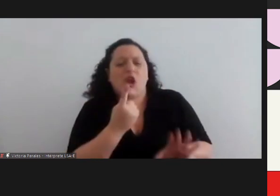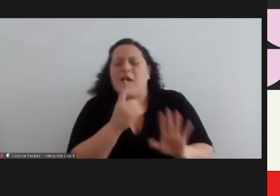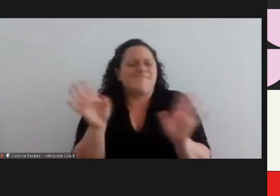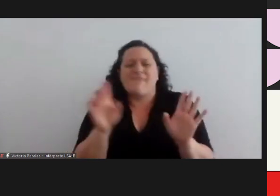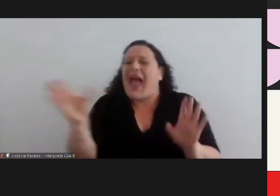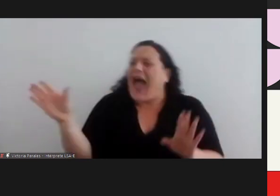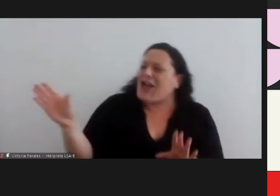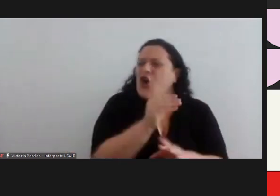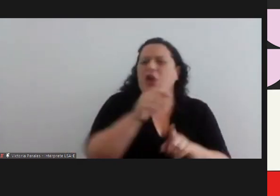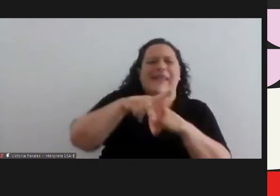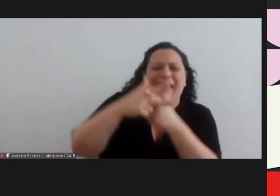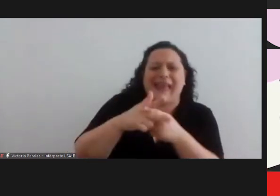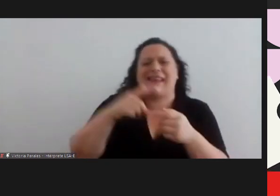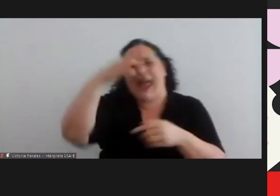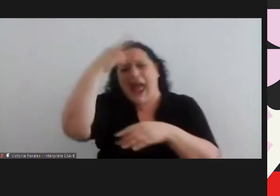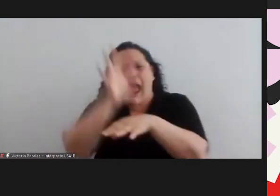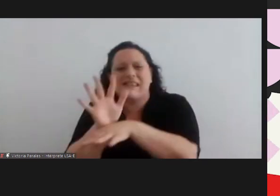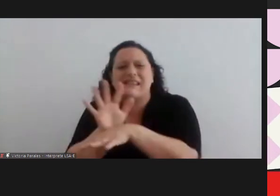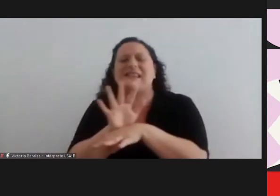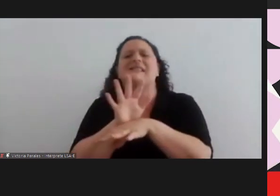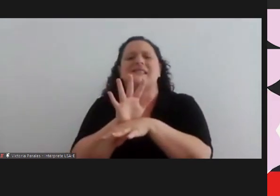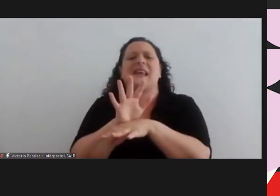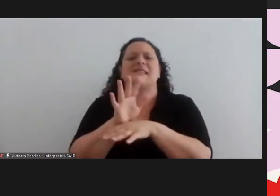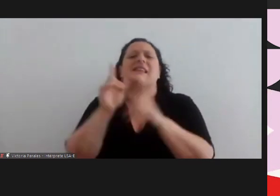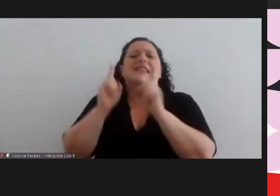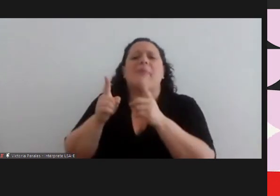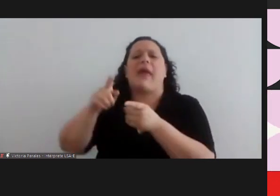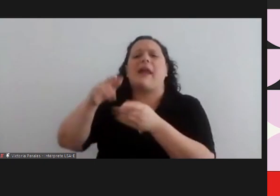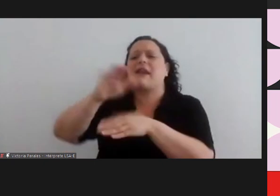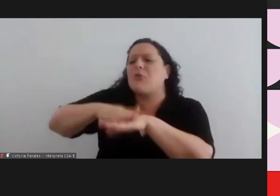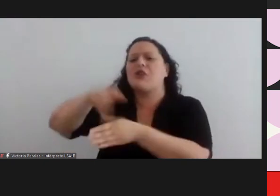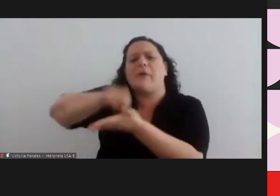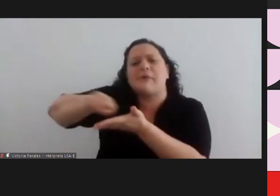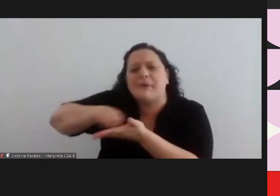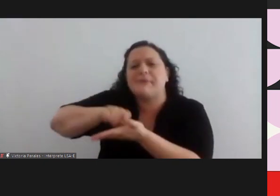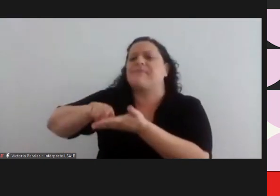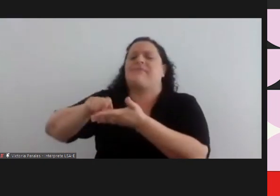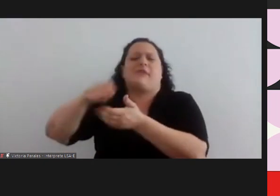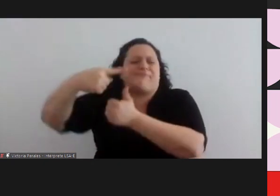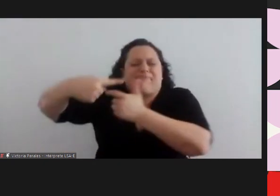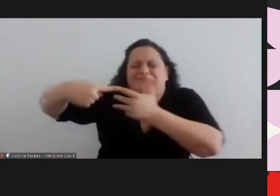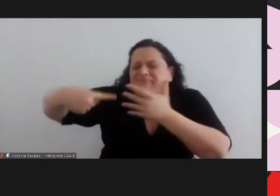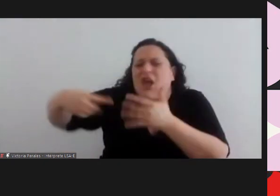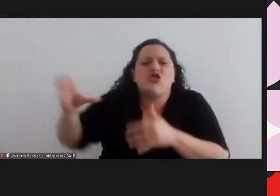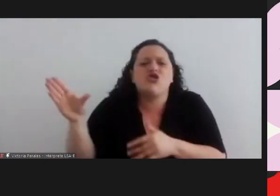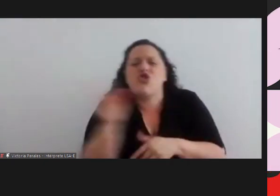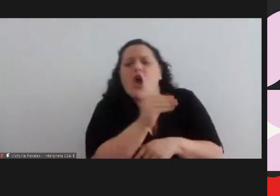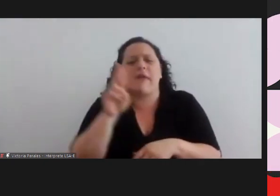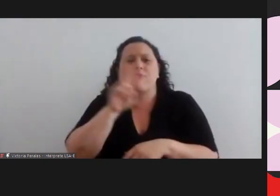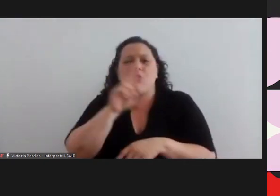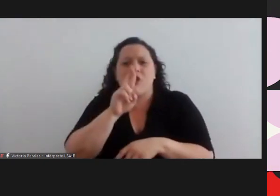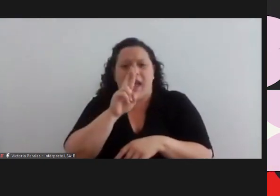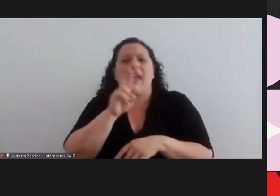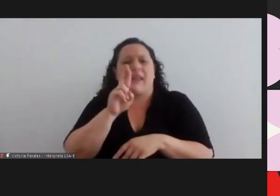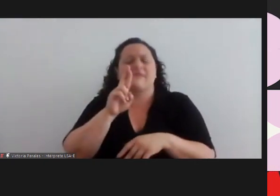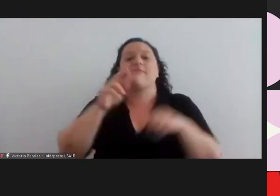technicians, to actresses, to everyone who writes scripts, who edit the films.